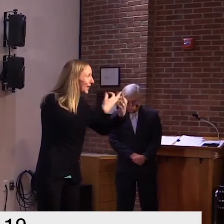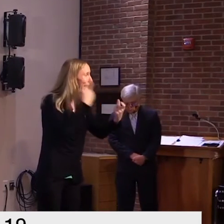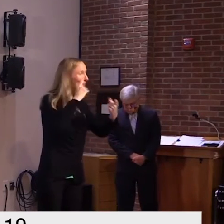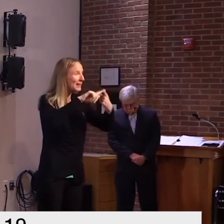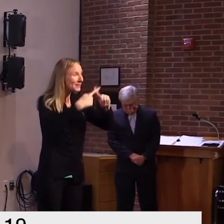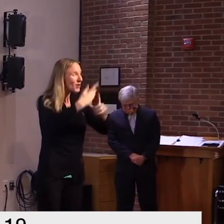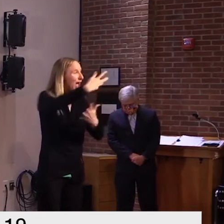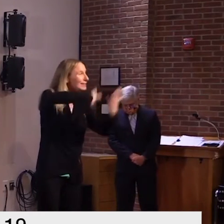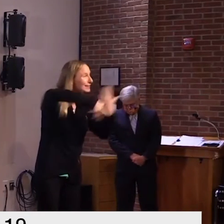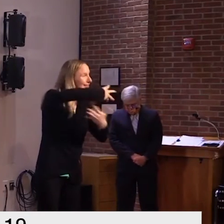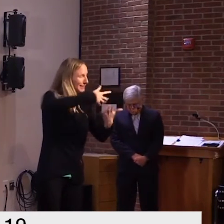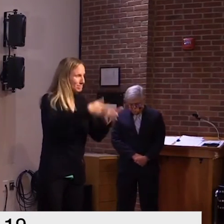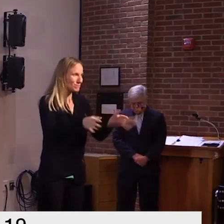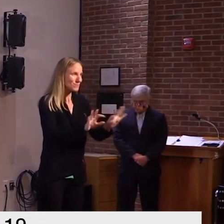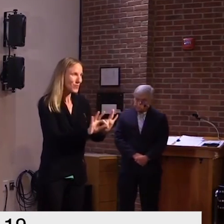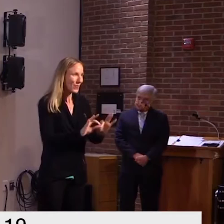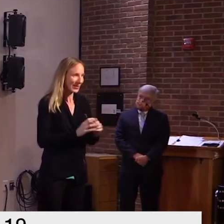with friends